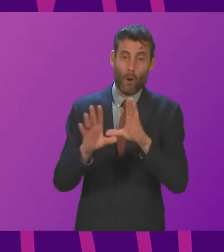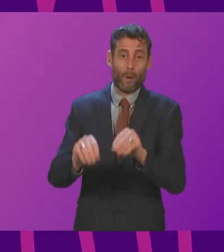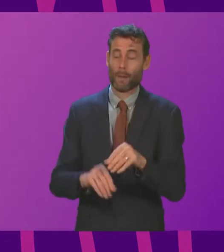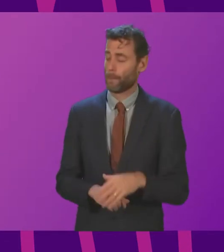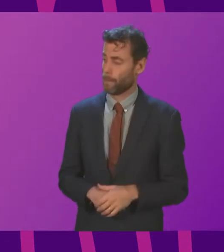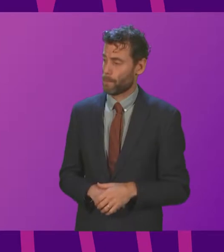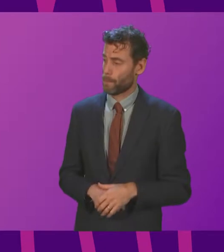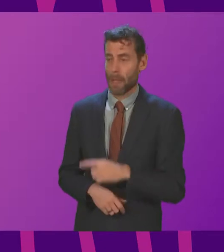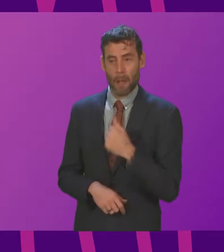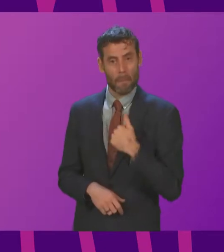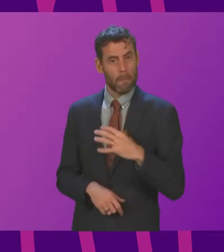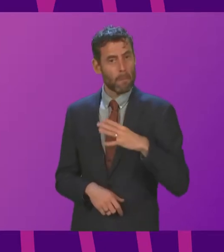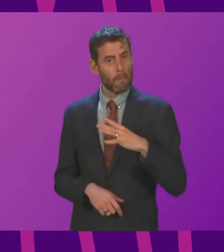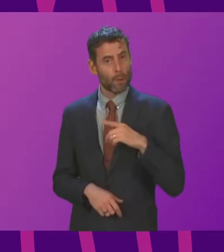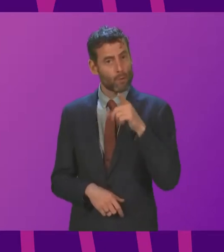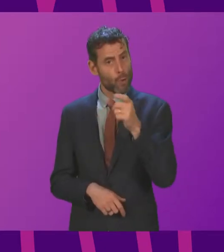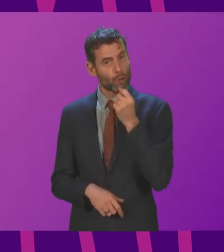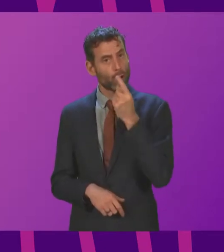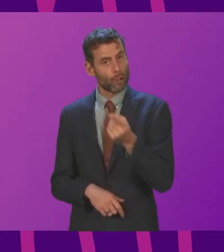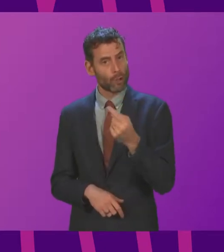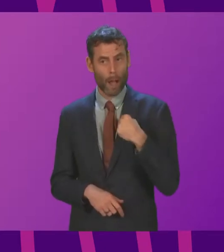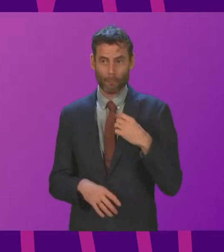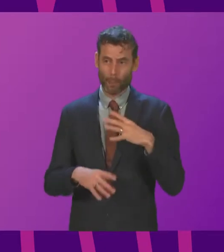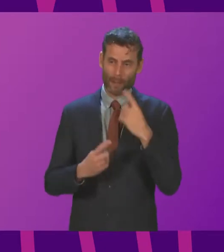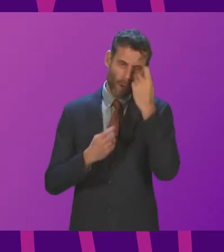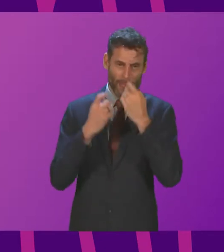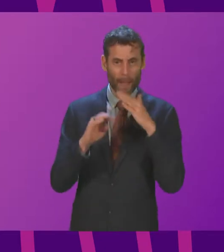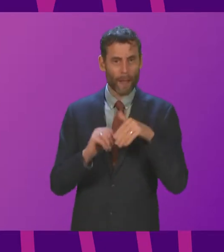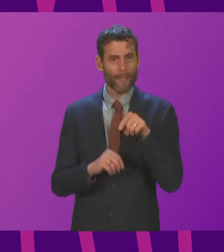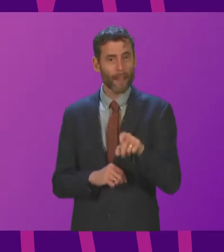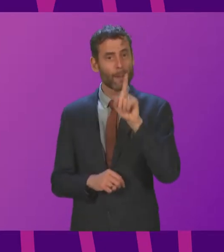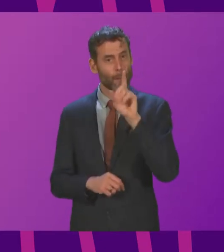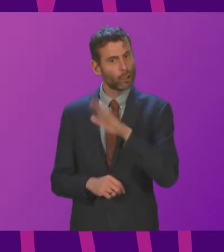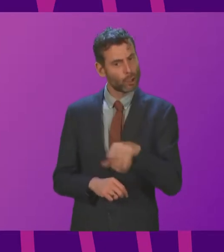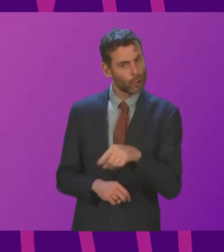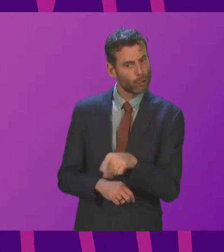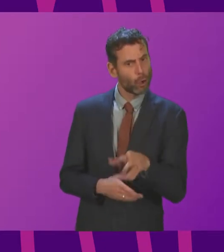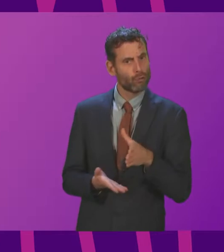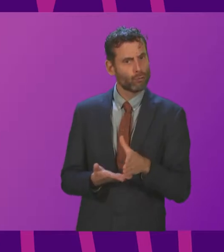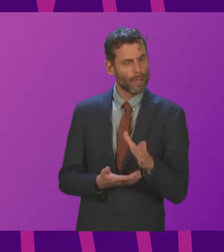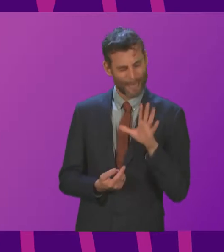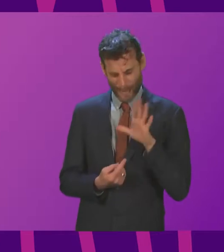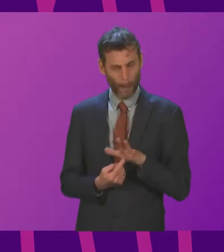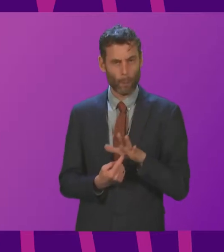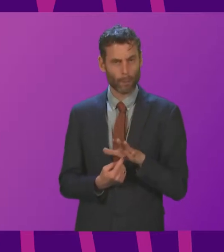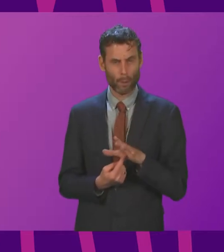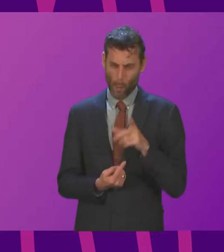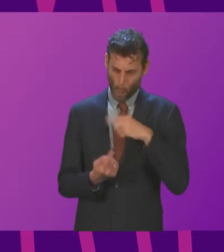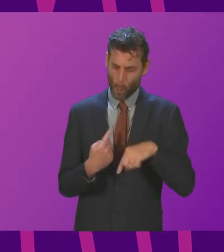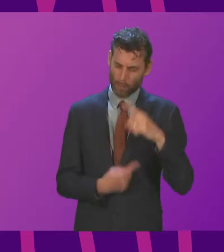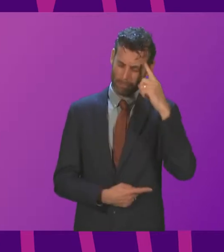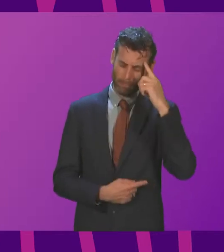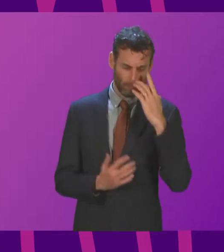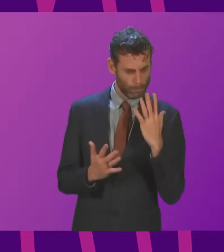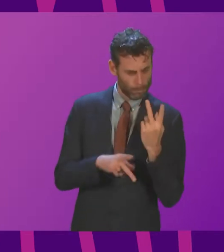consideration to that suggestion but of course the rights of children are hugely important I think to all of us in this chamber